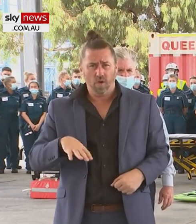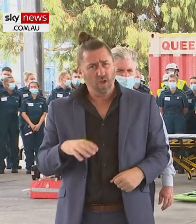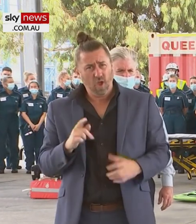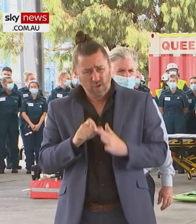people to do that.